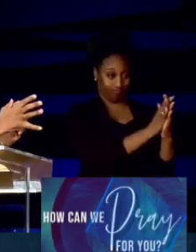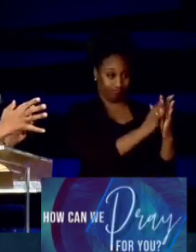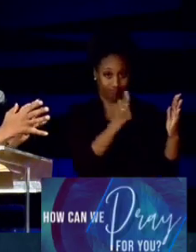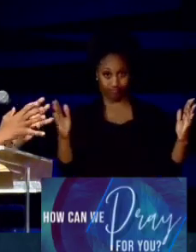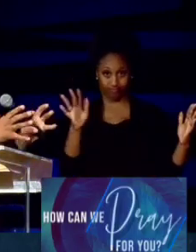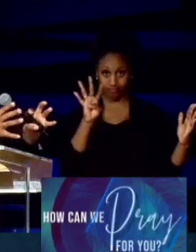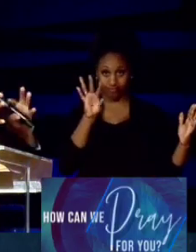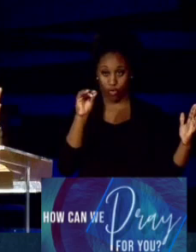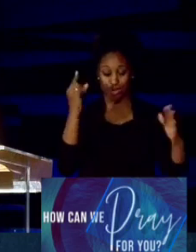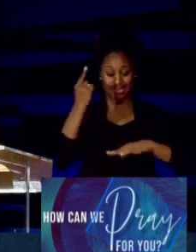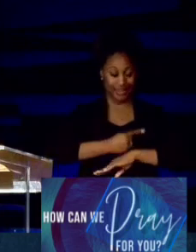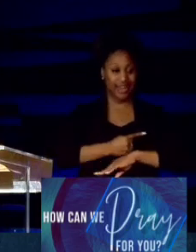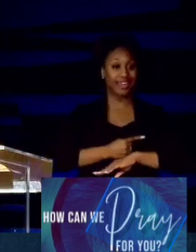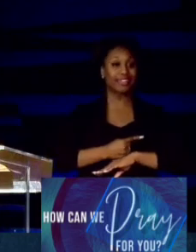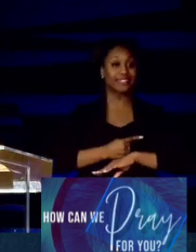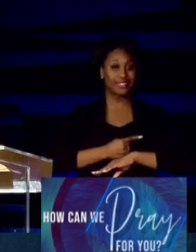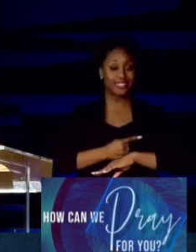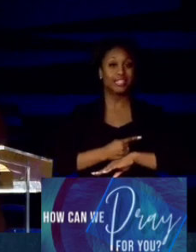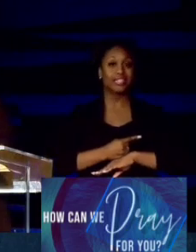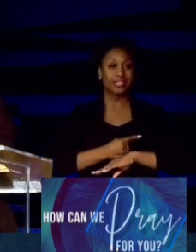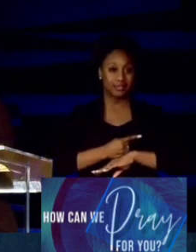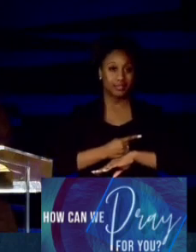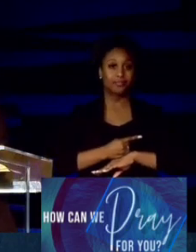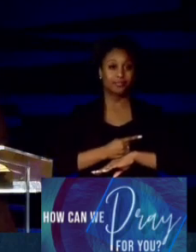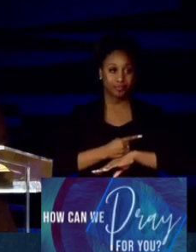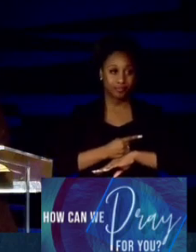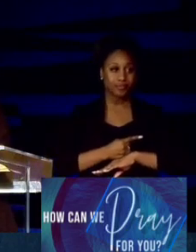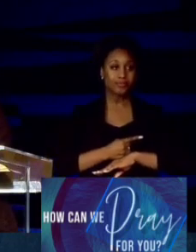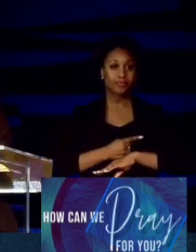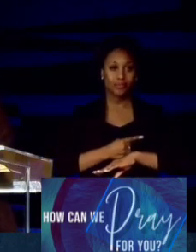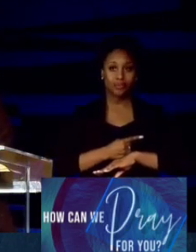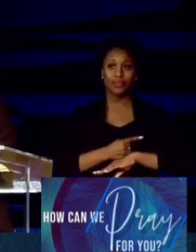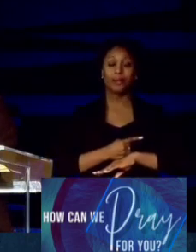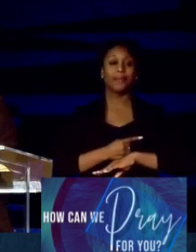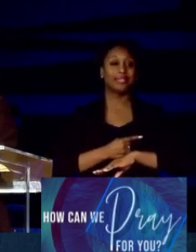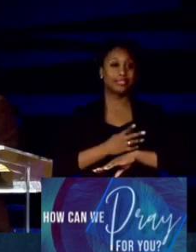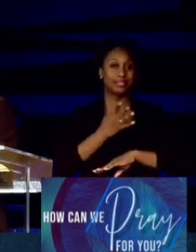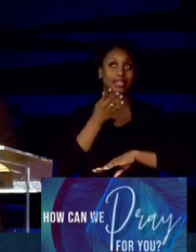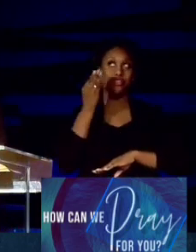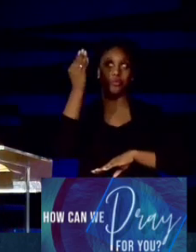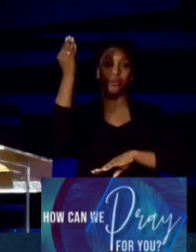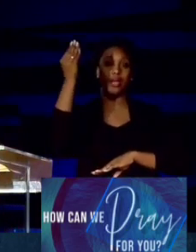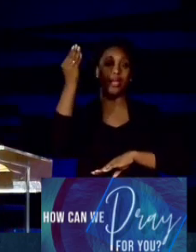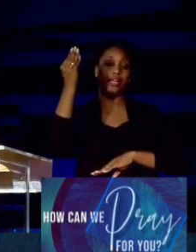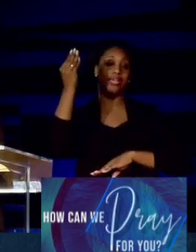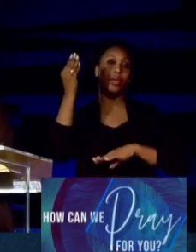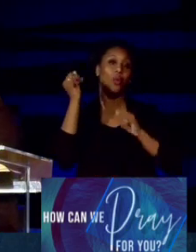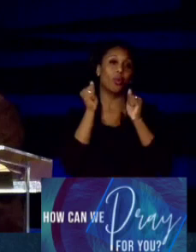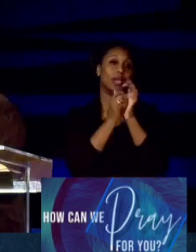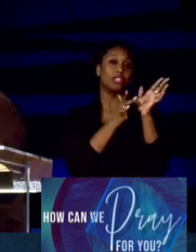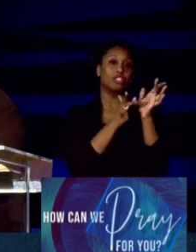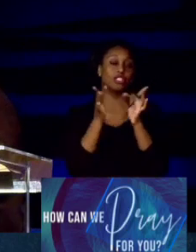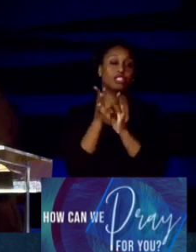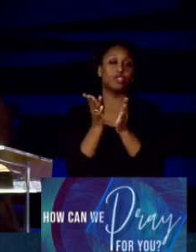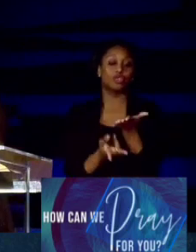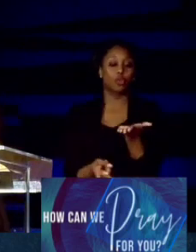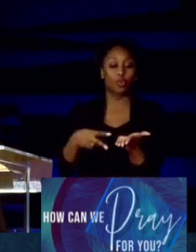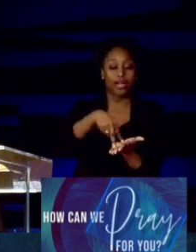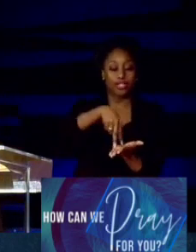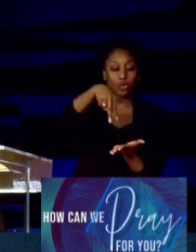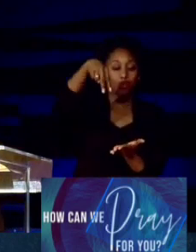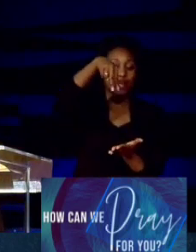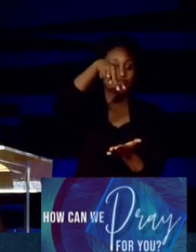40 days, has to give way to the presence of Jesus. The resurrected Jesus.